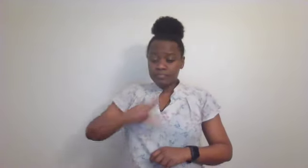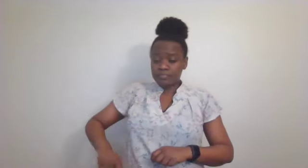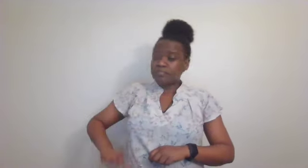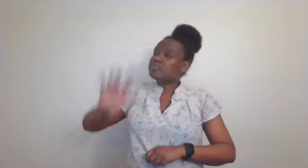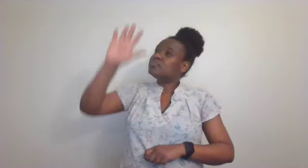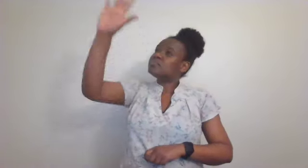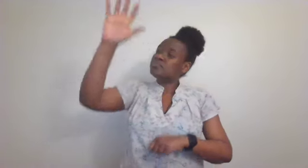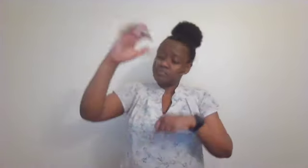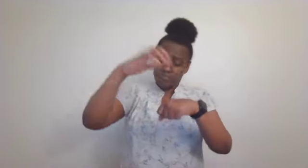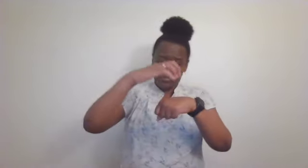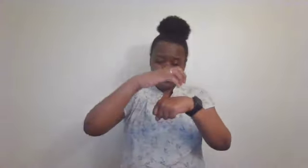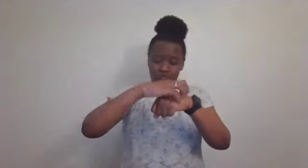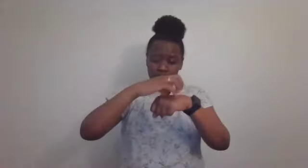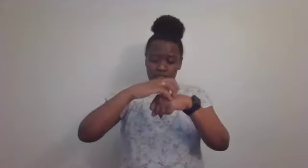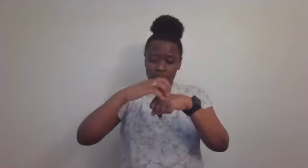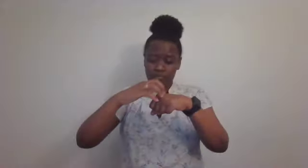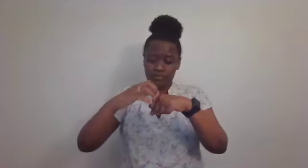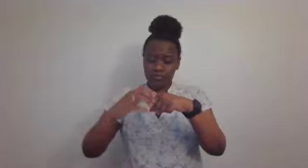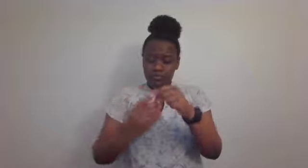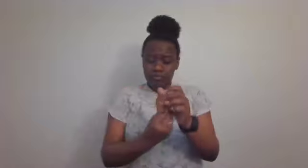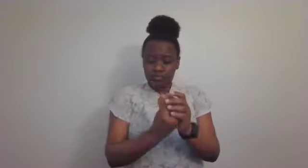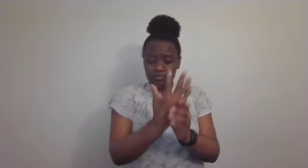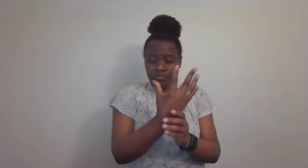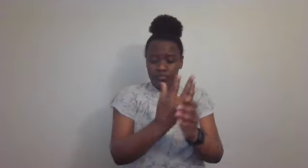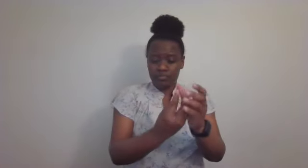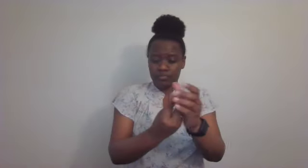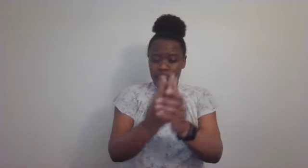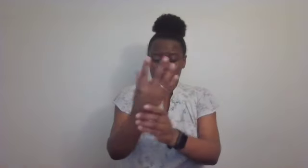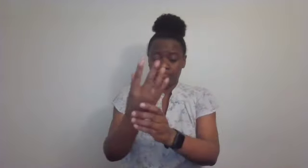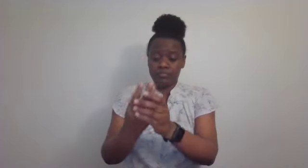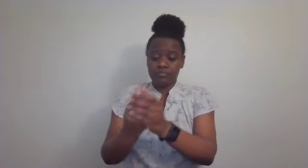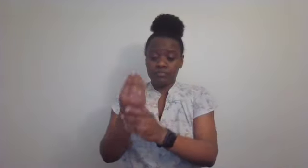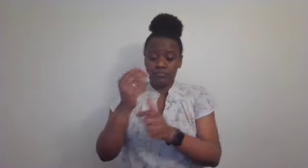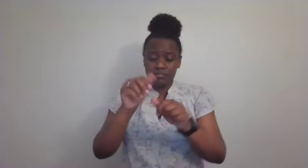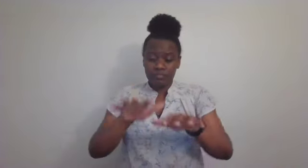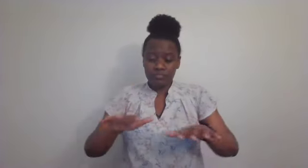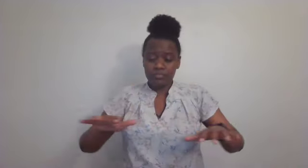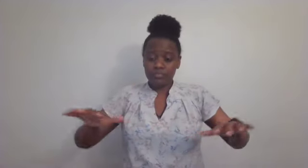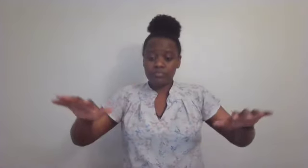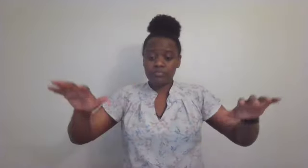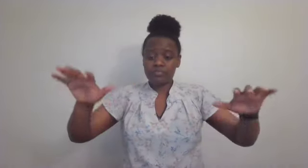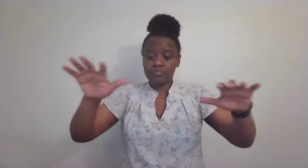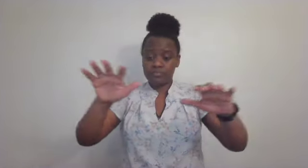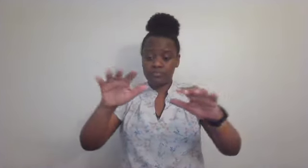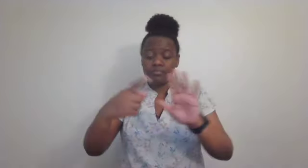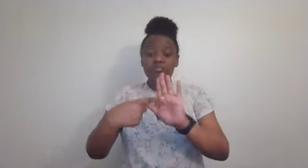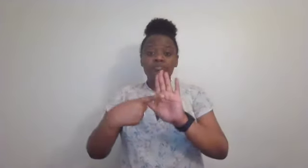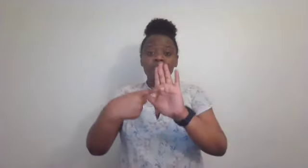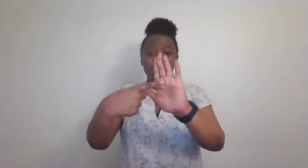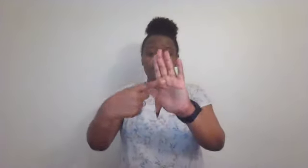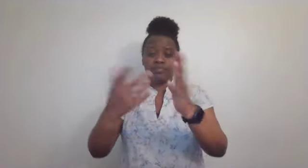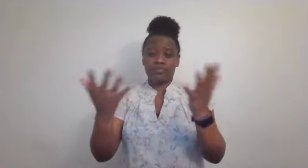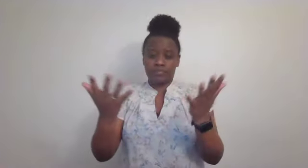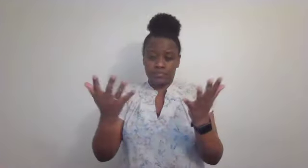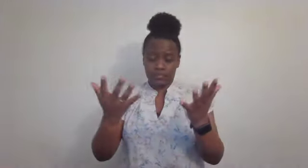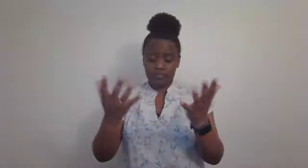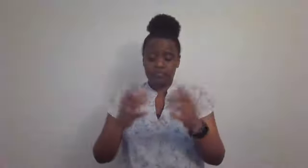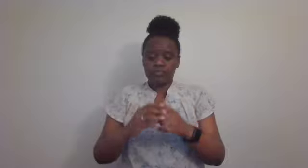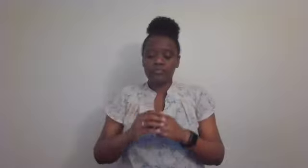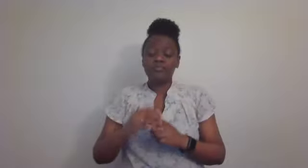as far as the river the vineyard of the Lord is the house of Israel